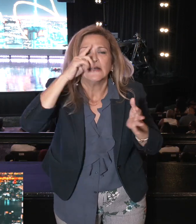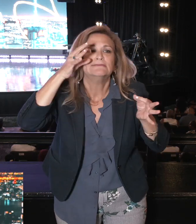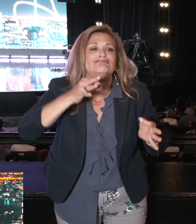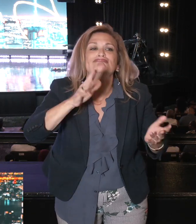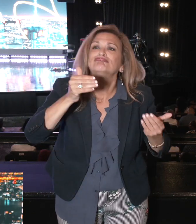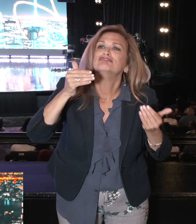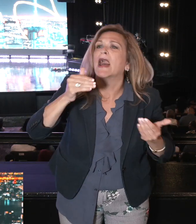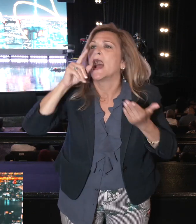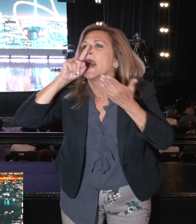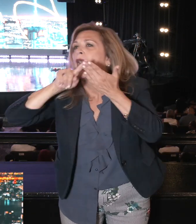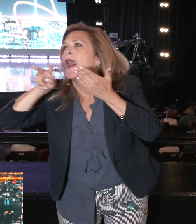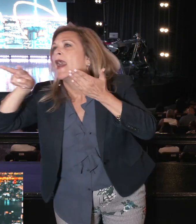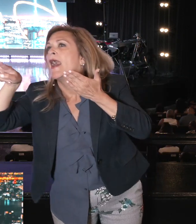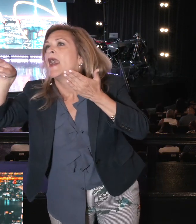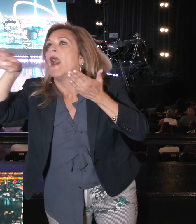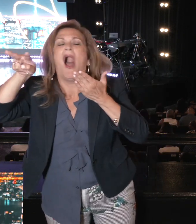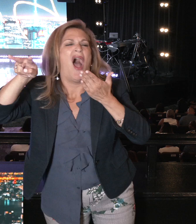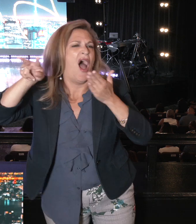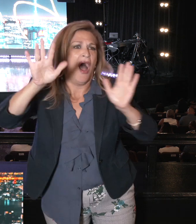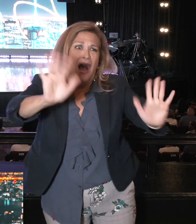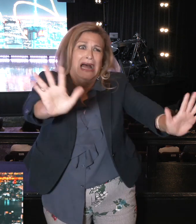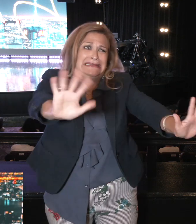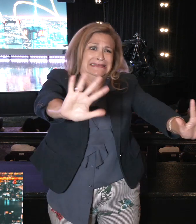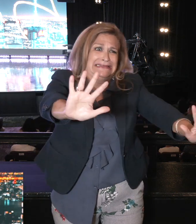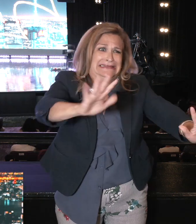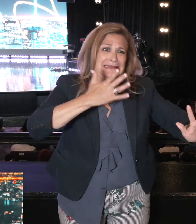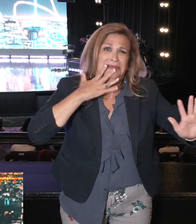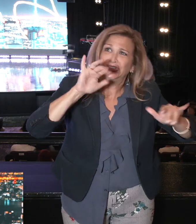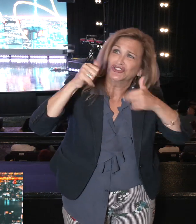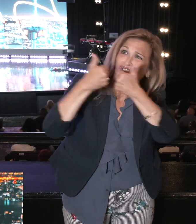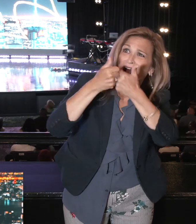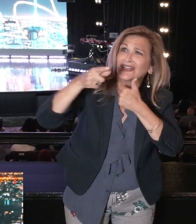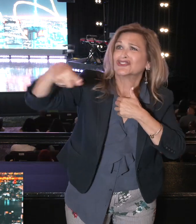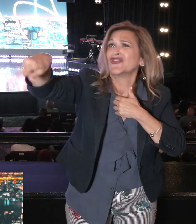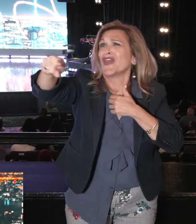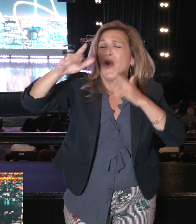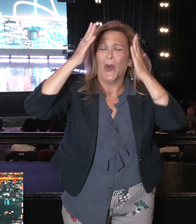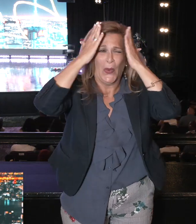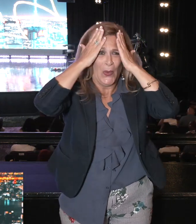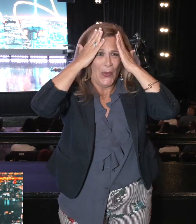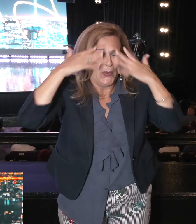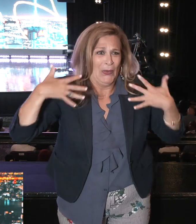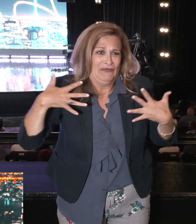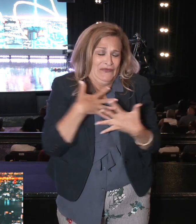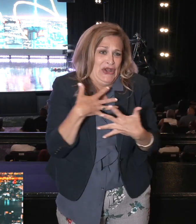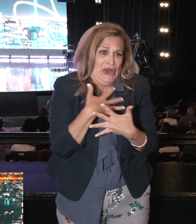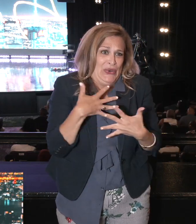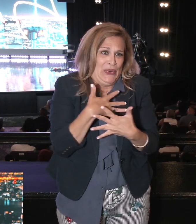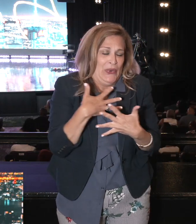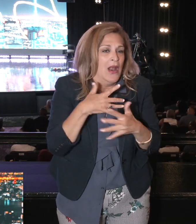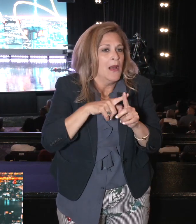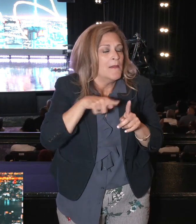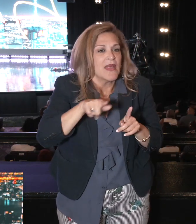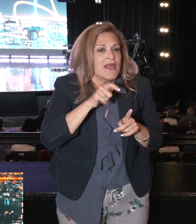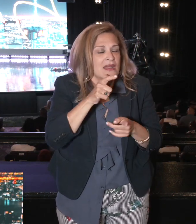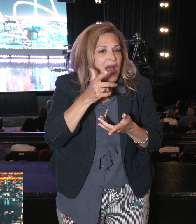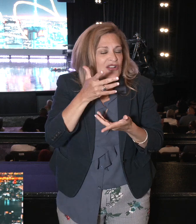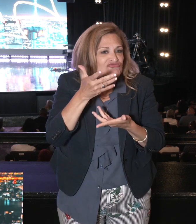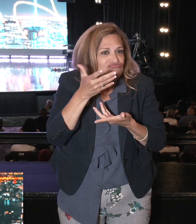was bad. They saw the opposition. They saw the challenge. And they'd rather go by what the challenge they saw than the God that they were believing.